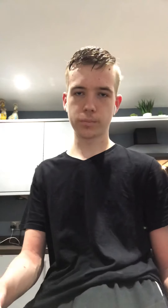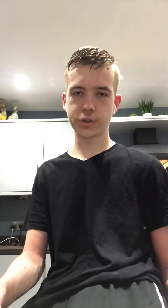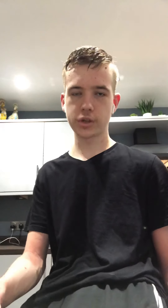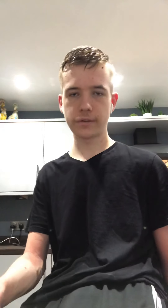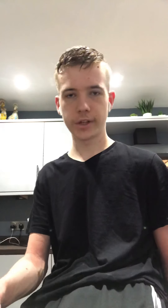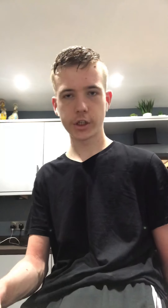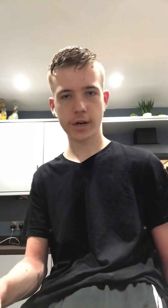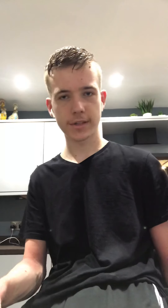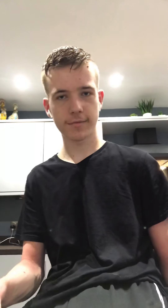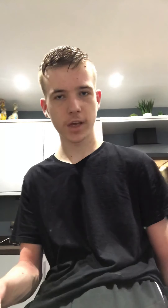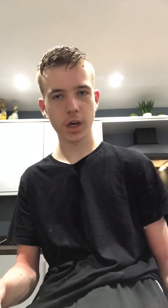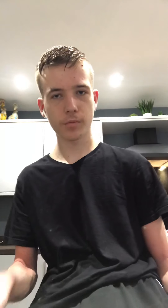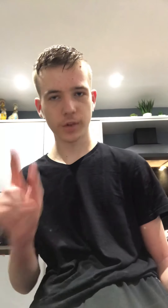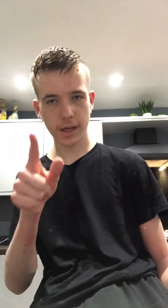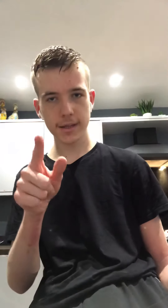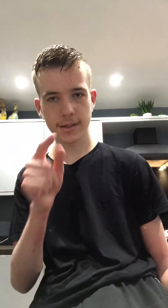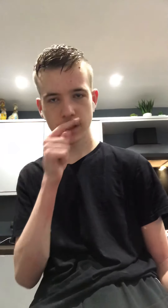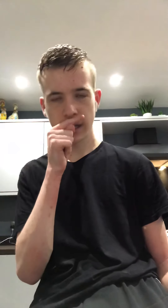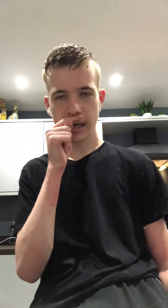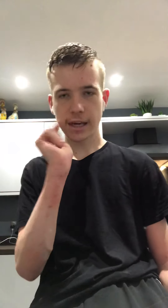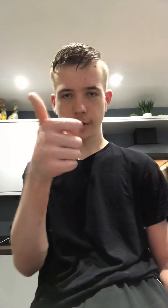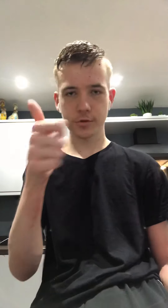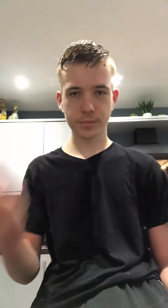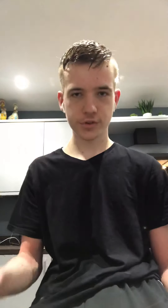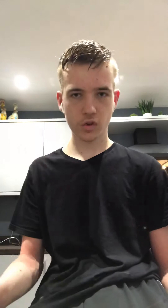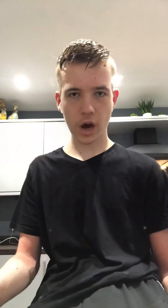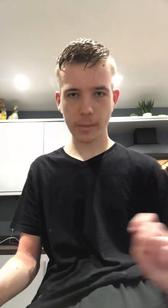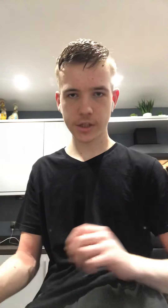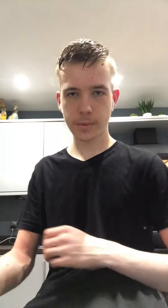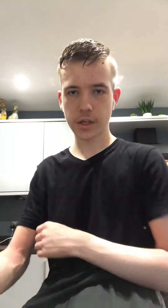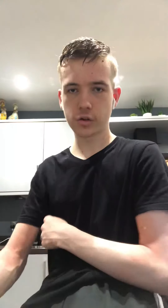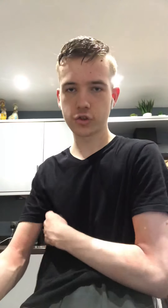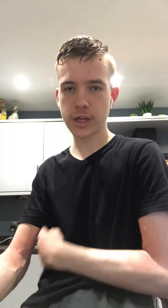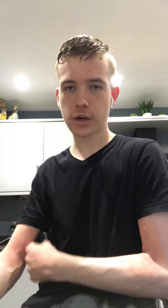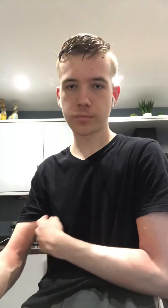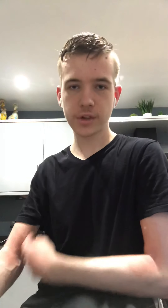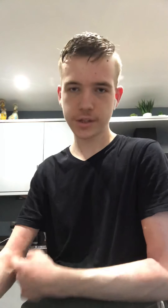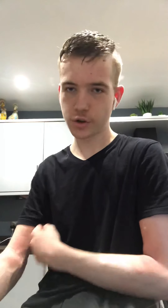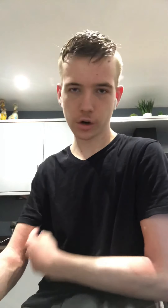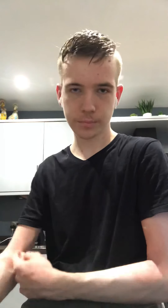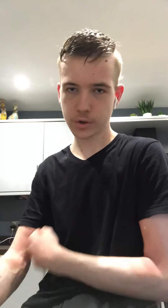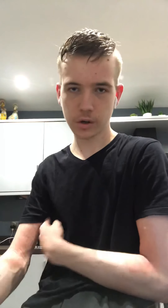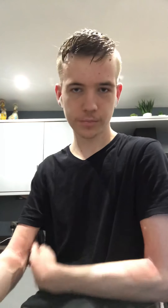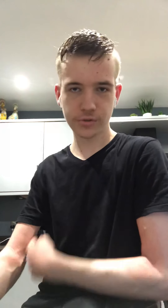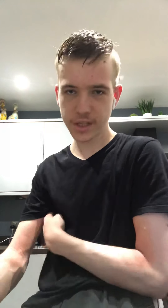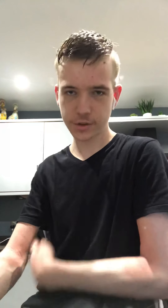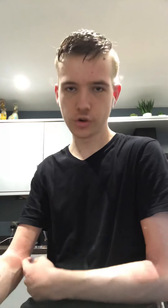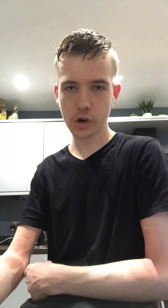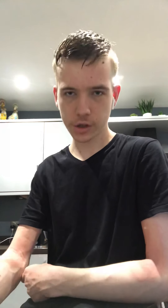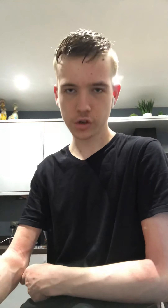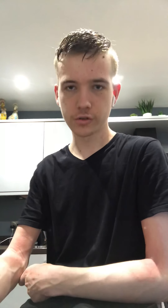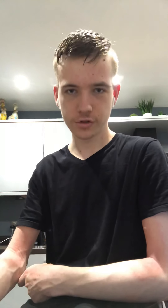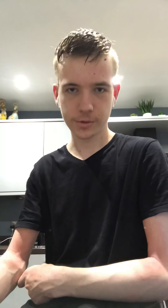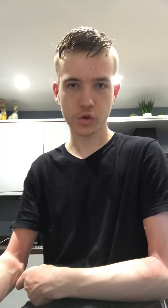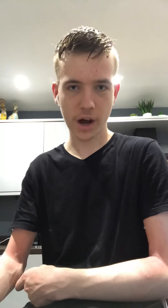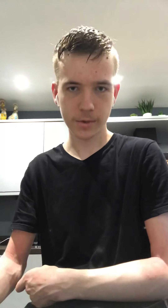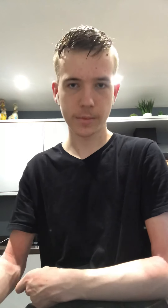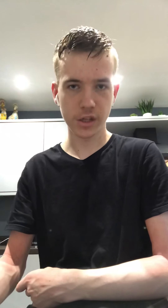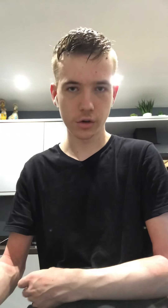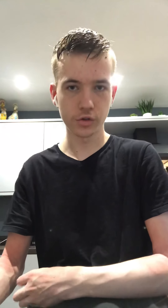button if you enjoyed this video. Please keep subscribing to my YouTube channel. Please do not please do not unsubscribe to my YouTube